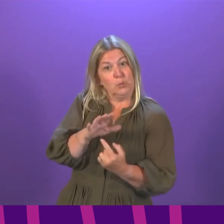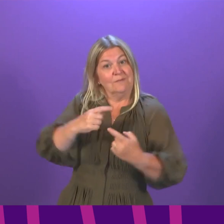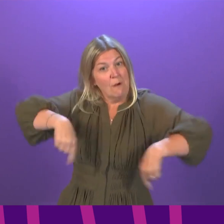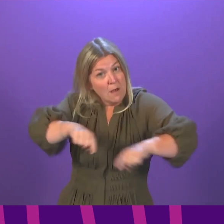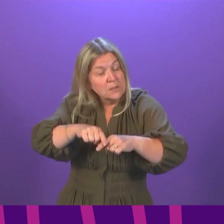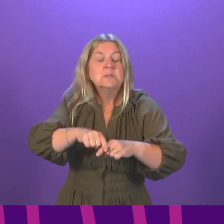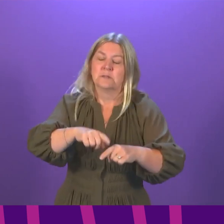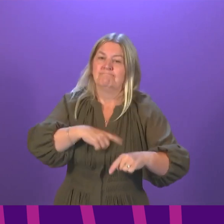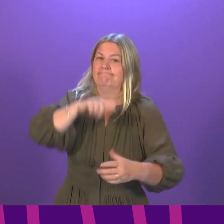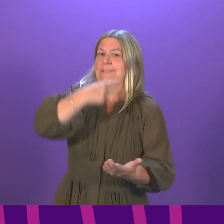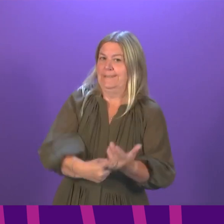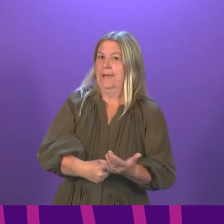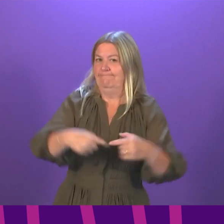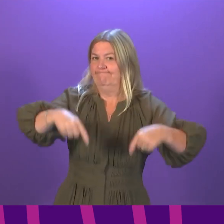to do that.